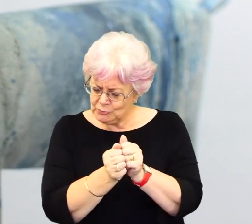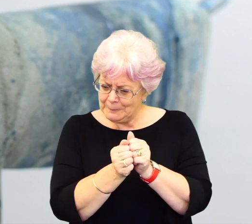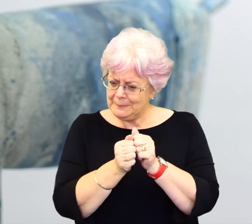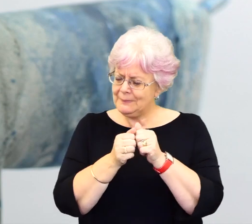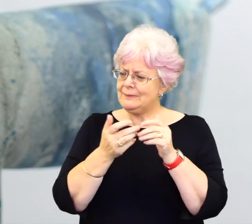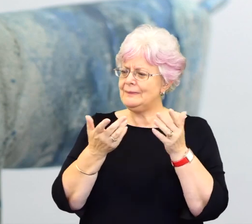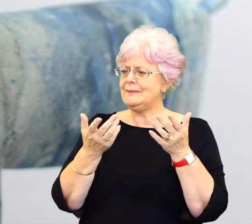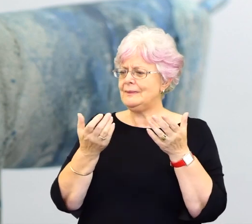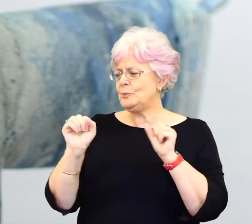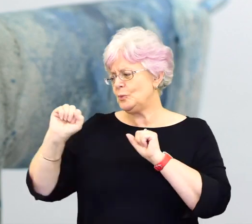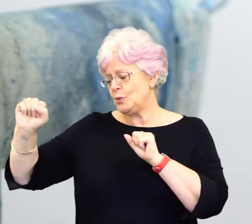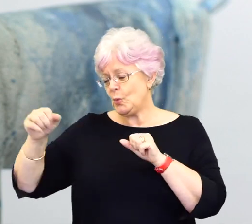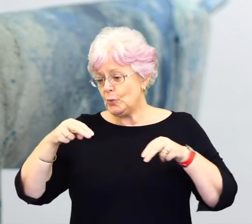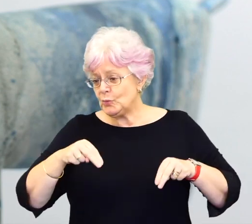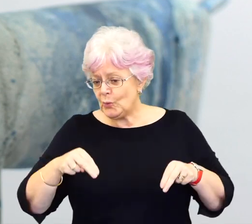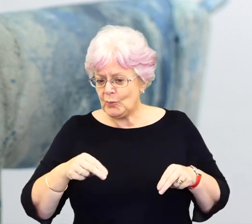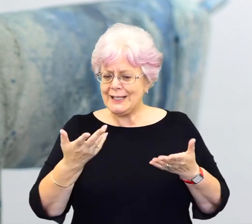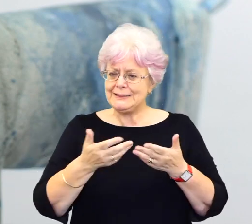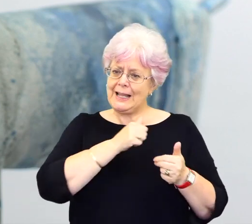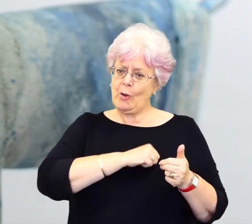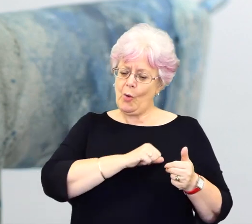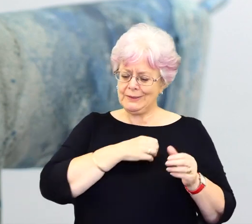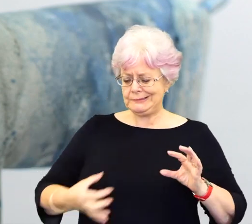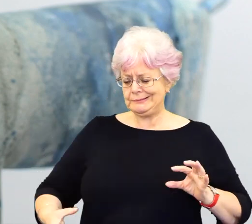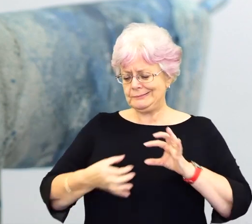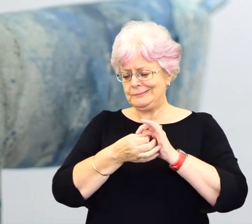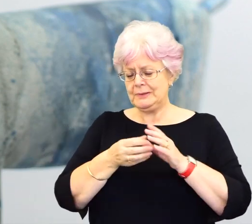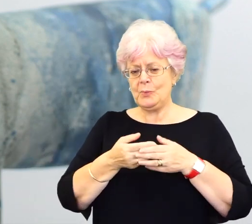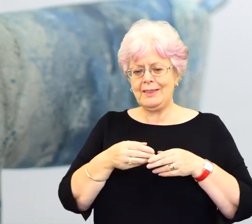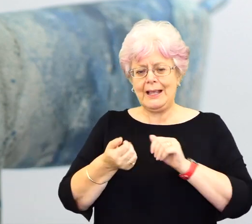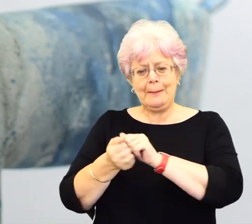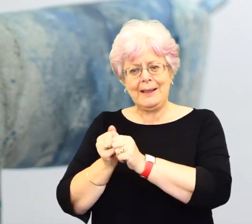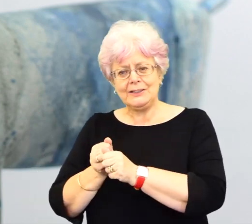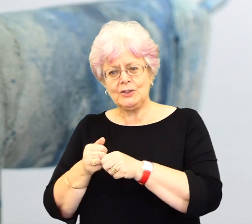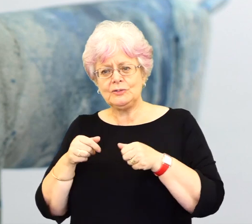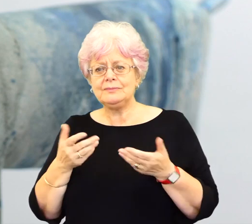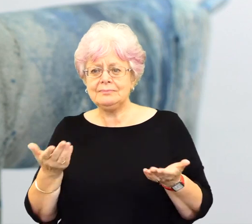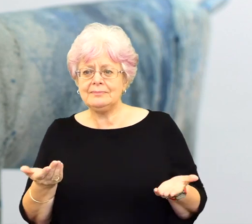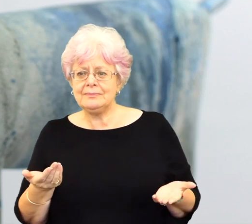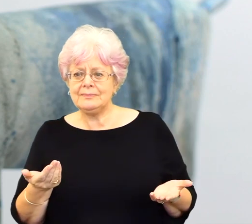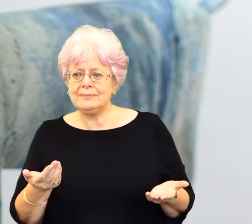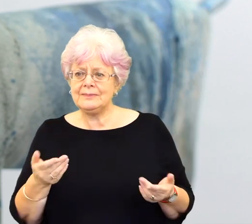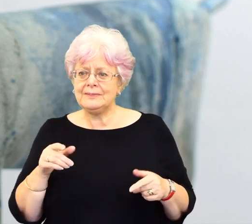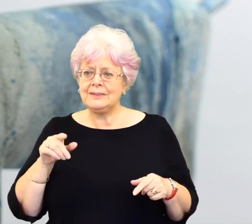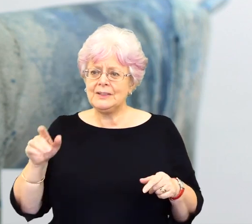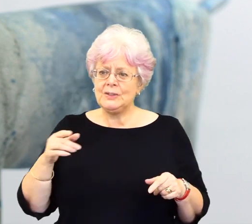companionship, and so that's, that sense of being oneself and being honest in an animal's company. Is that something